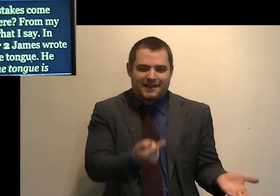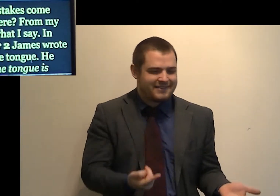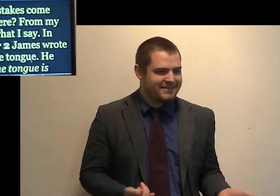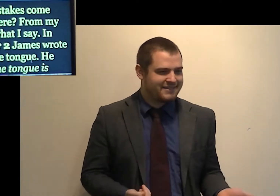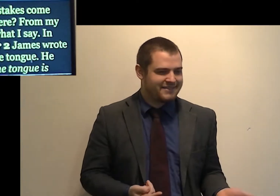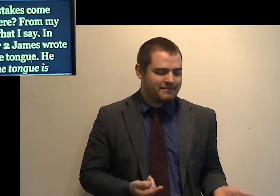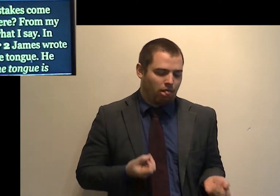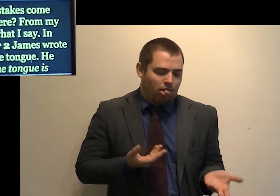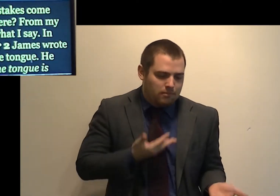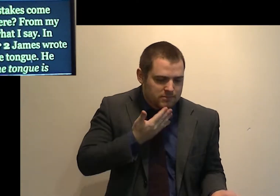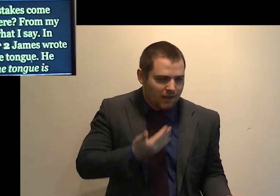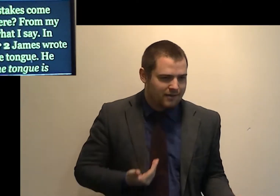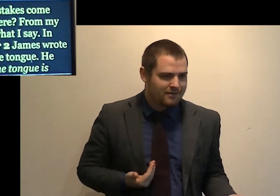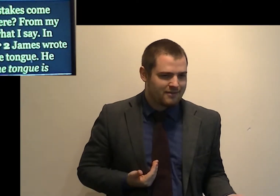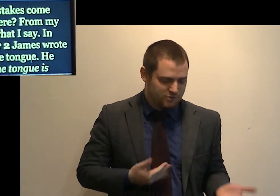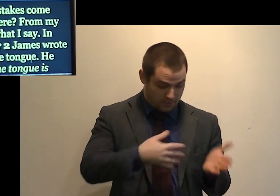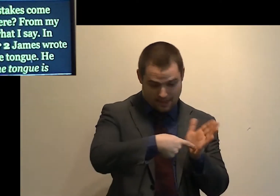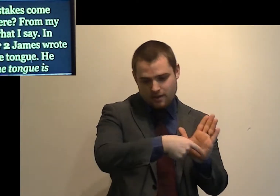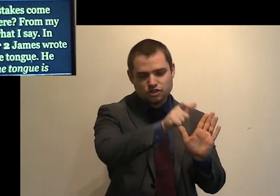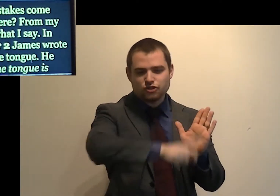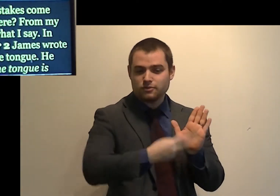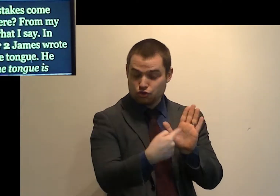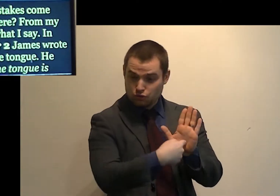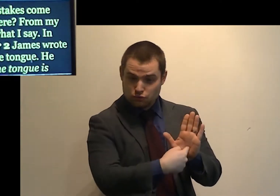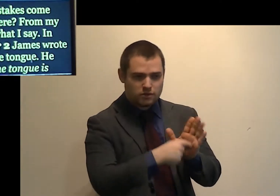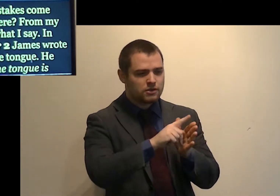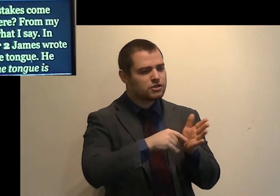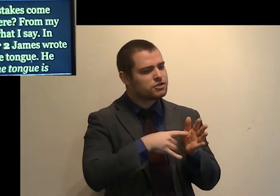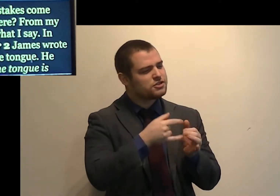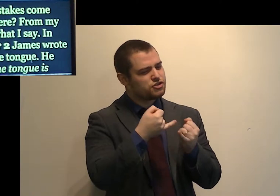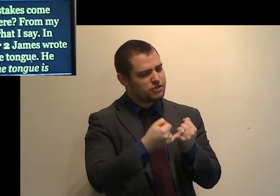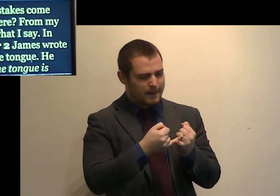In chapter 2, James wrote about the tongues.